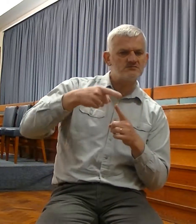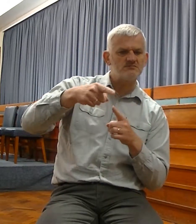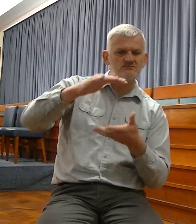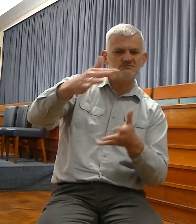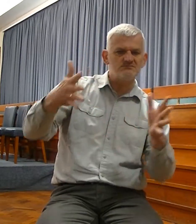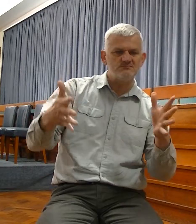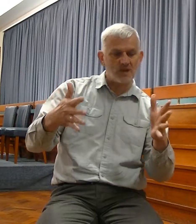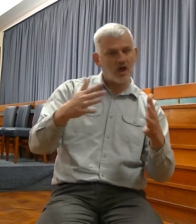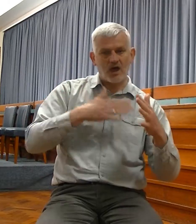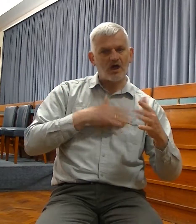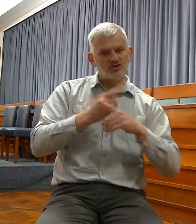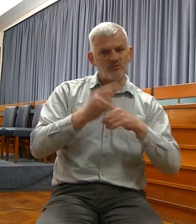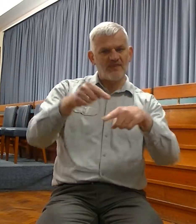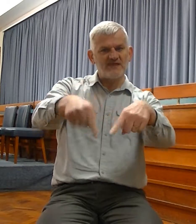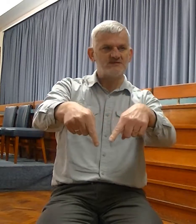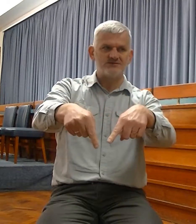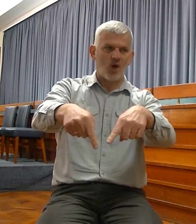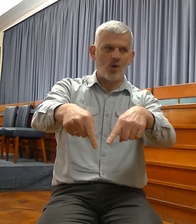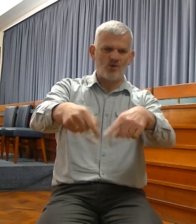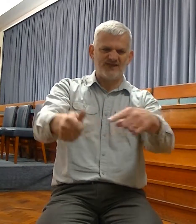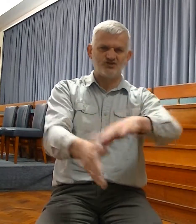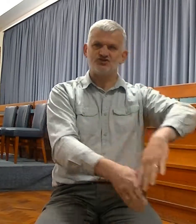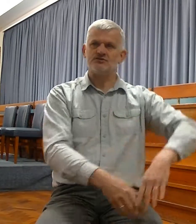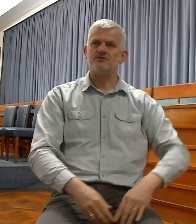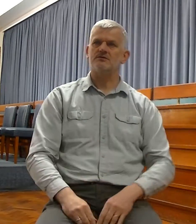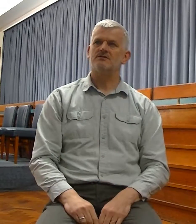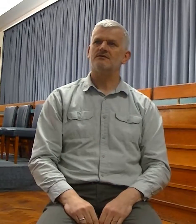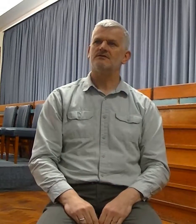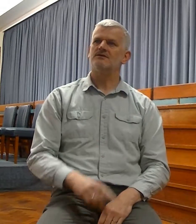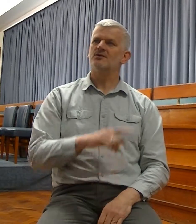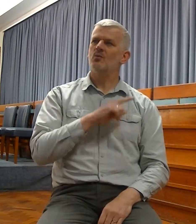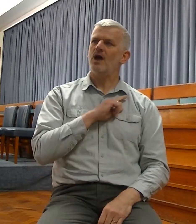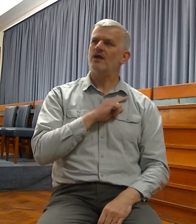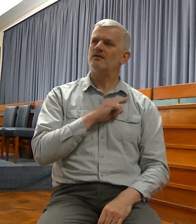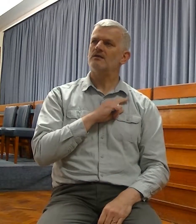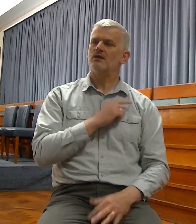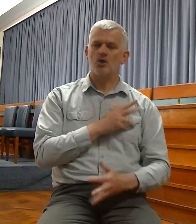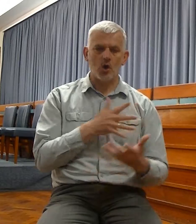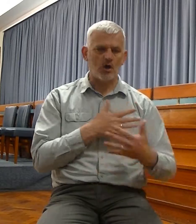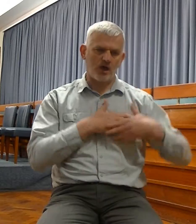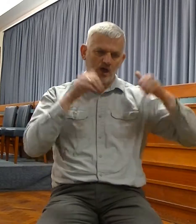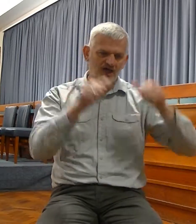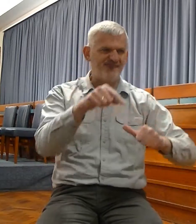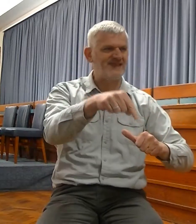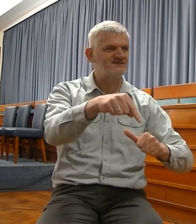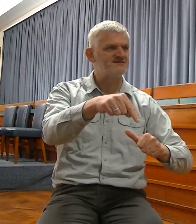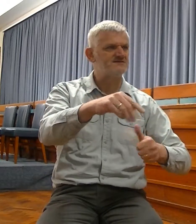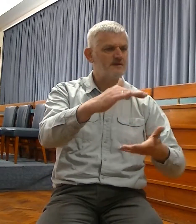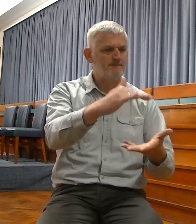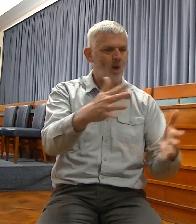the ark of the covenant, which resided in the holy place, the holy of holies, which contained the law,